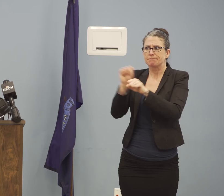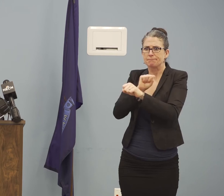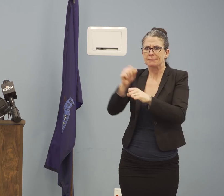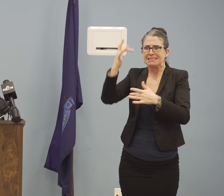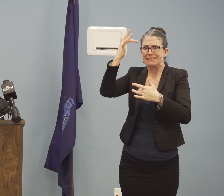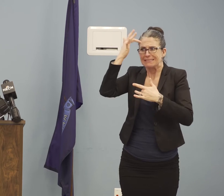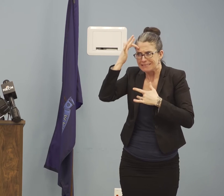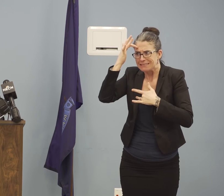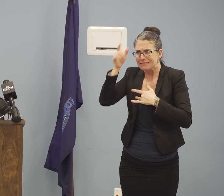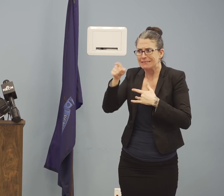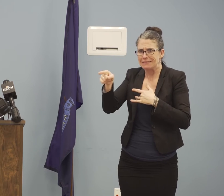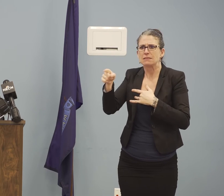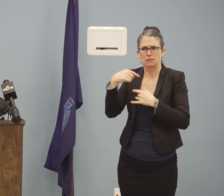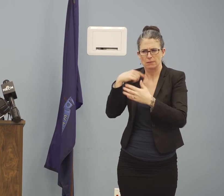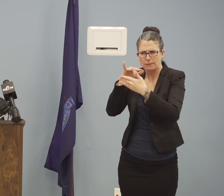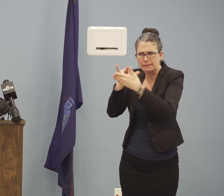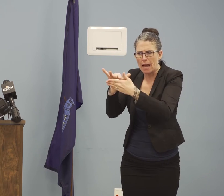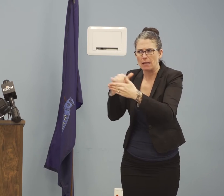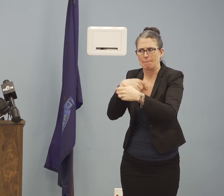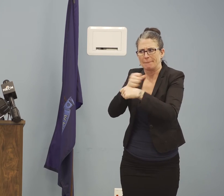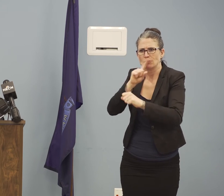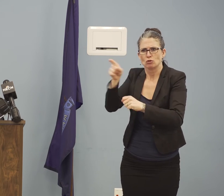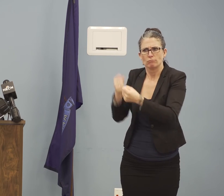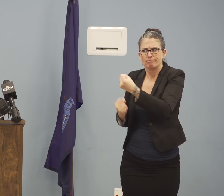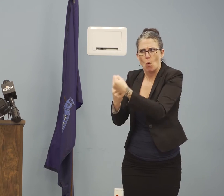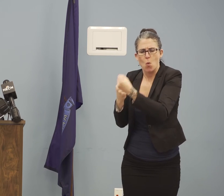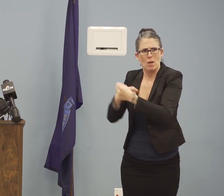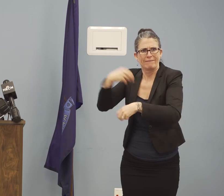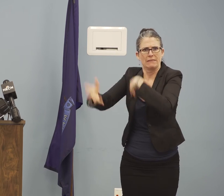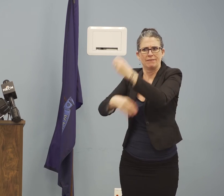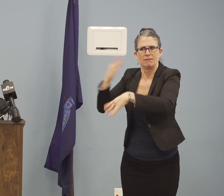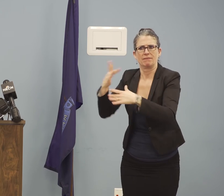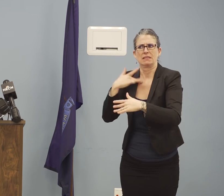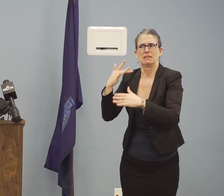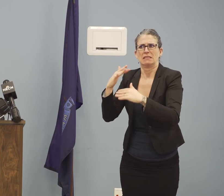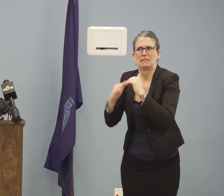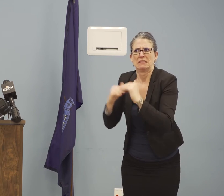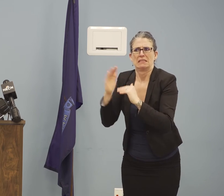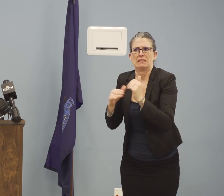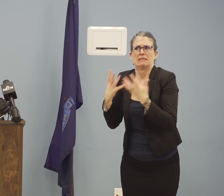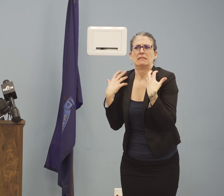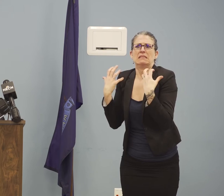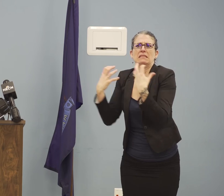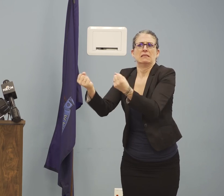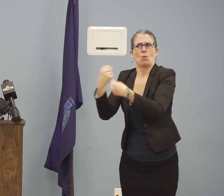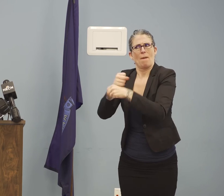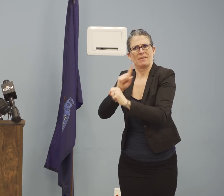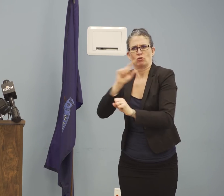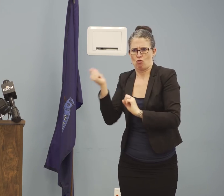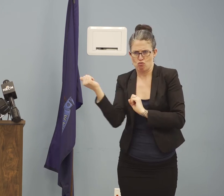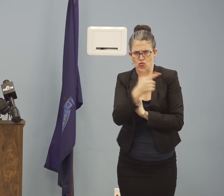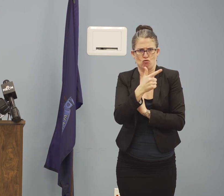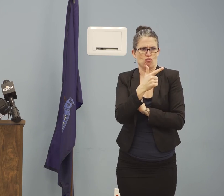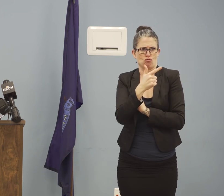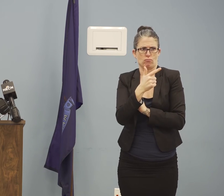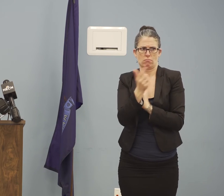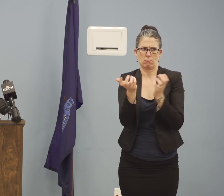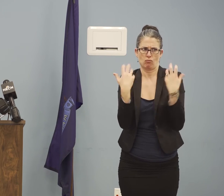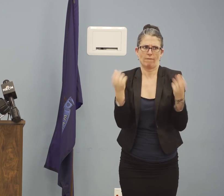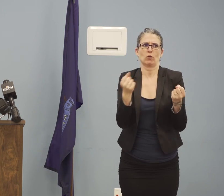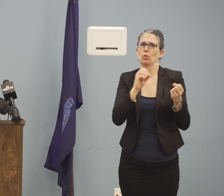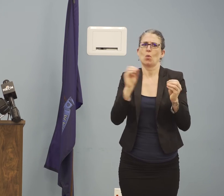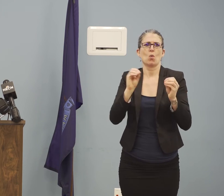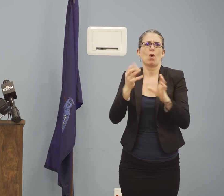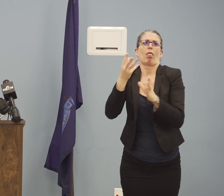need and we wish them all the best on a speedy recovery. That's really why all of us who work in public health went into public health.